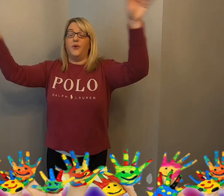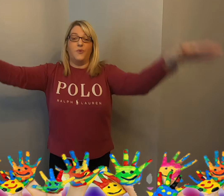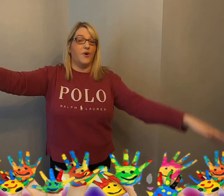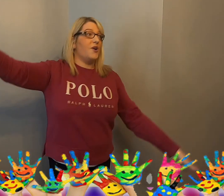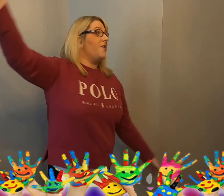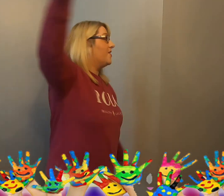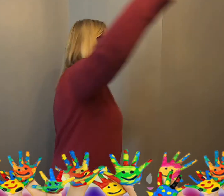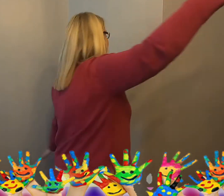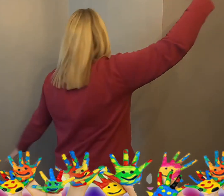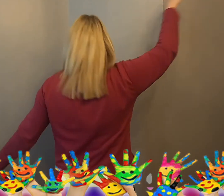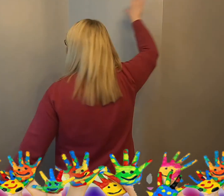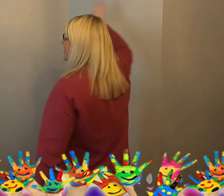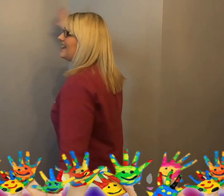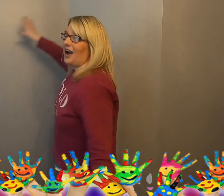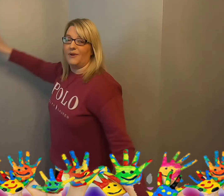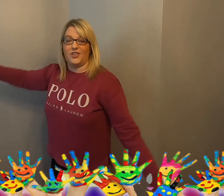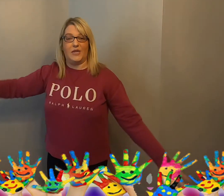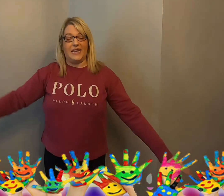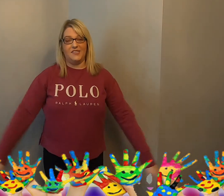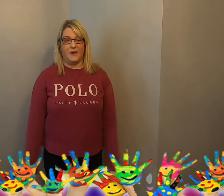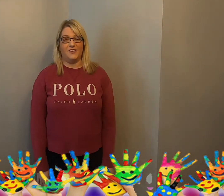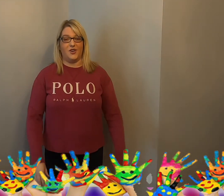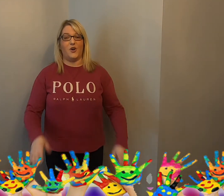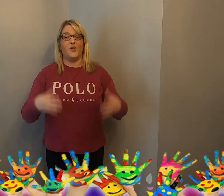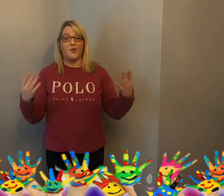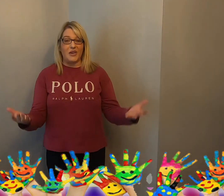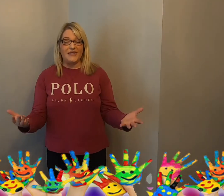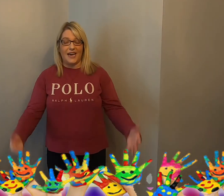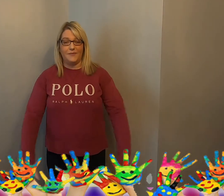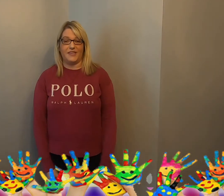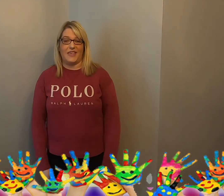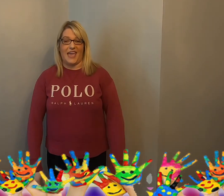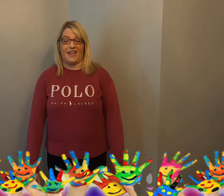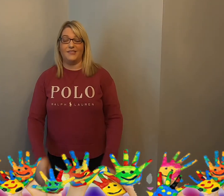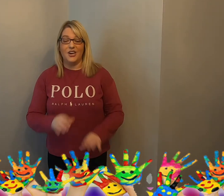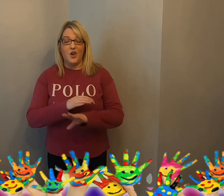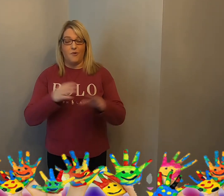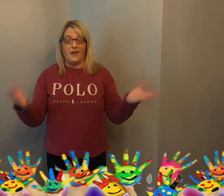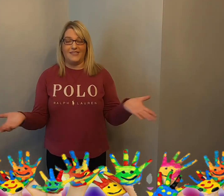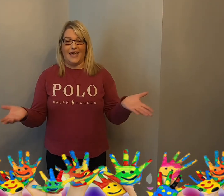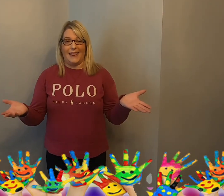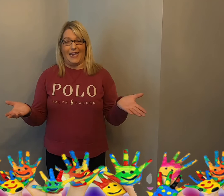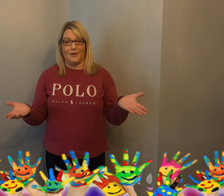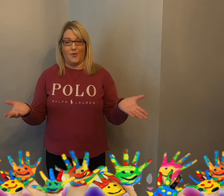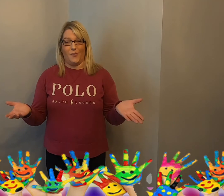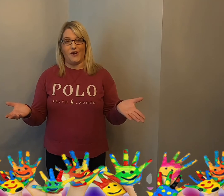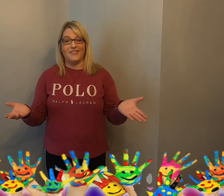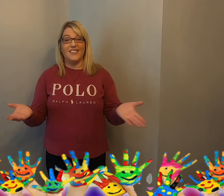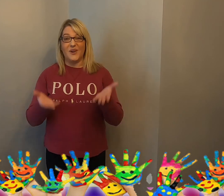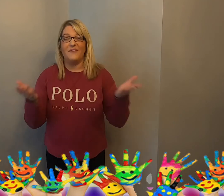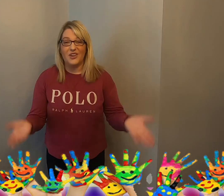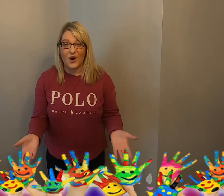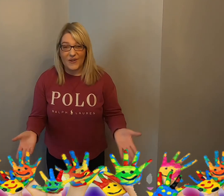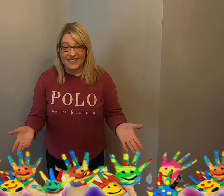the world. And we do a nice big circle three times at the end when we sing light up the world. So have you got it?